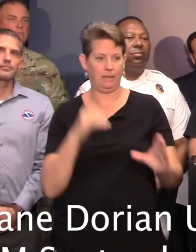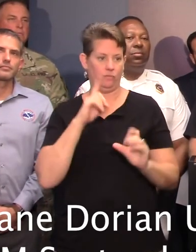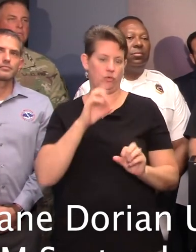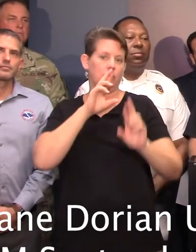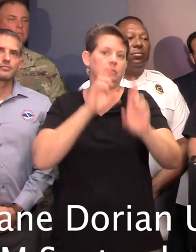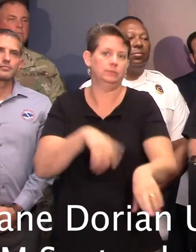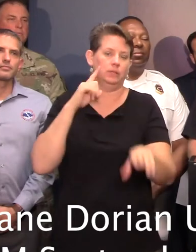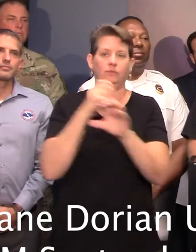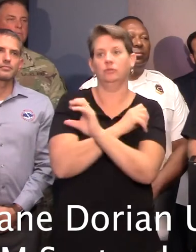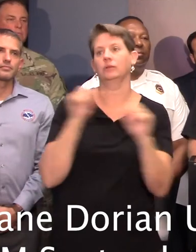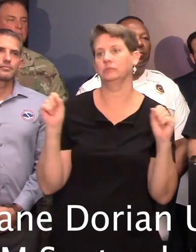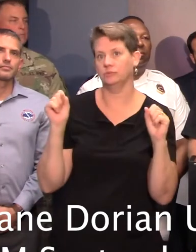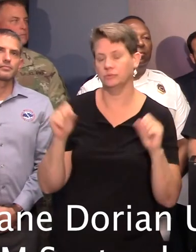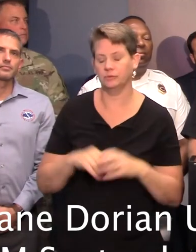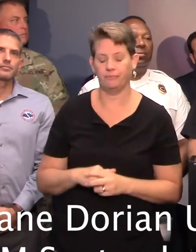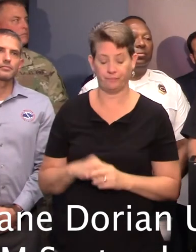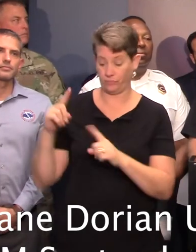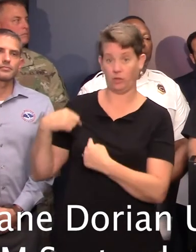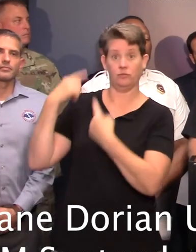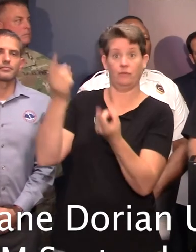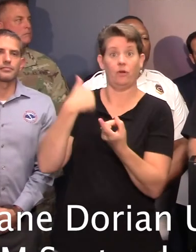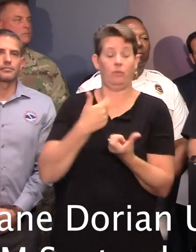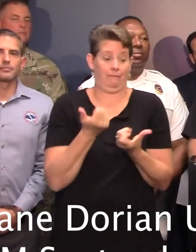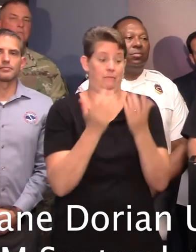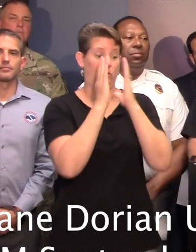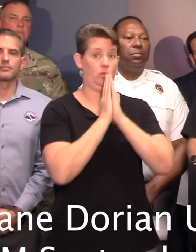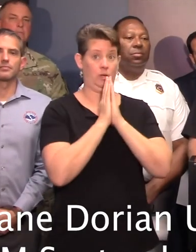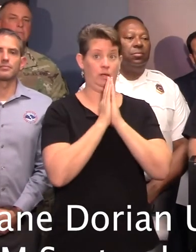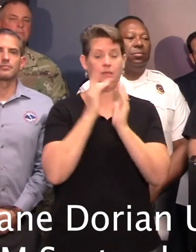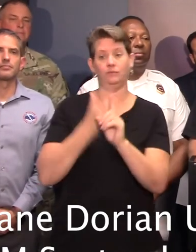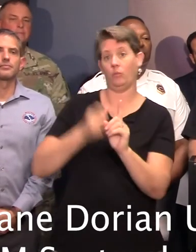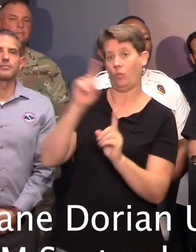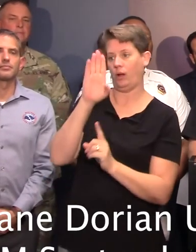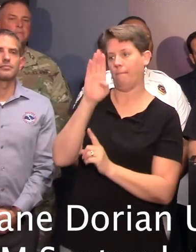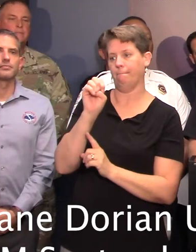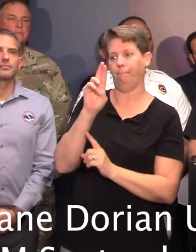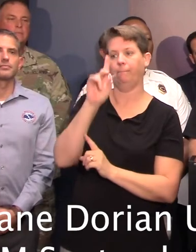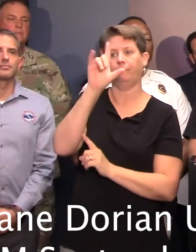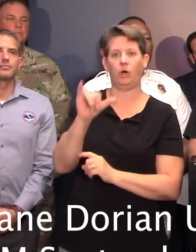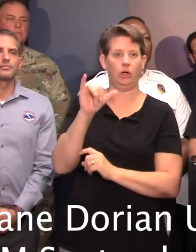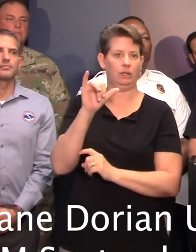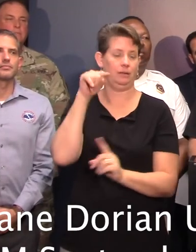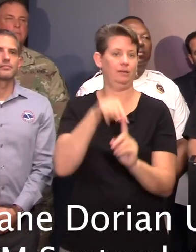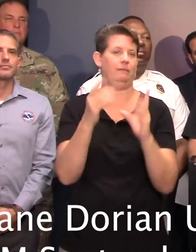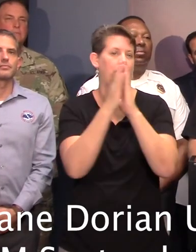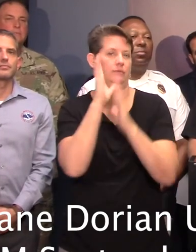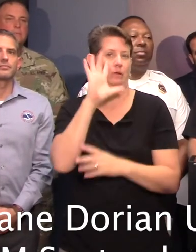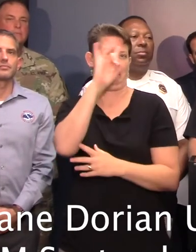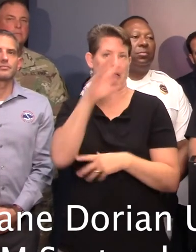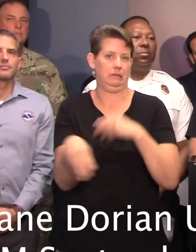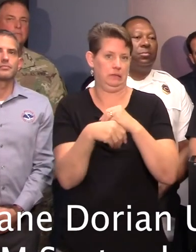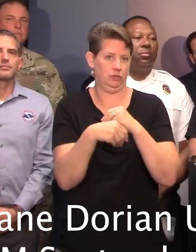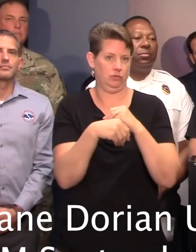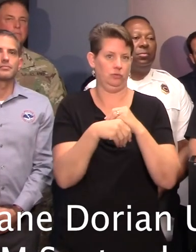responses. So far, we've received requests from Berkeley County for eight additional firefighters that have been supplied from